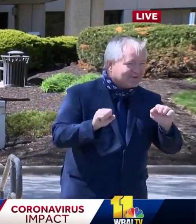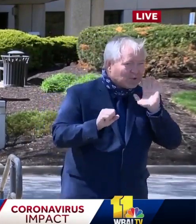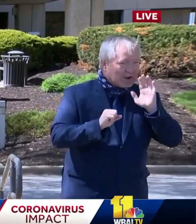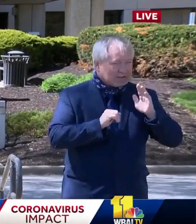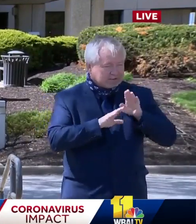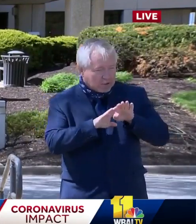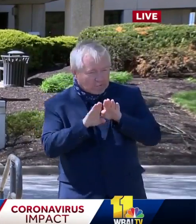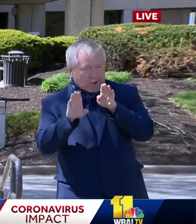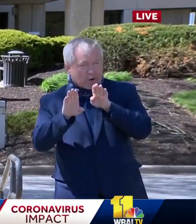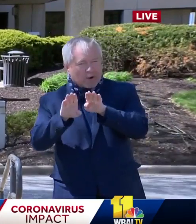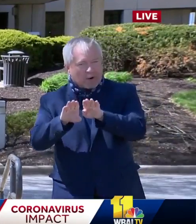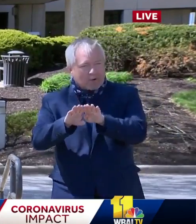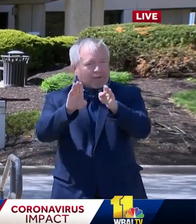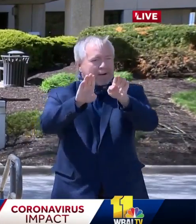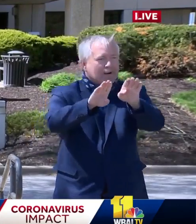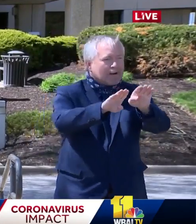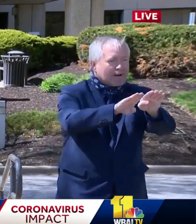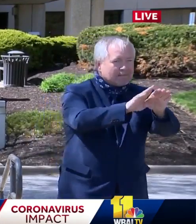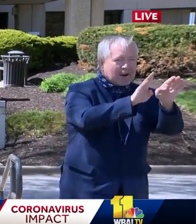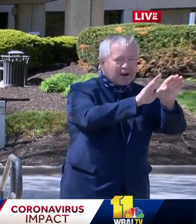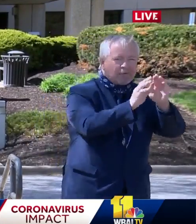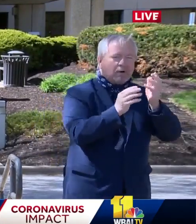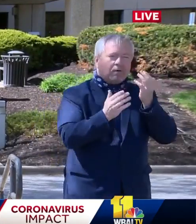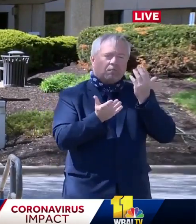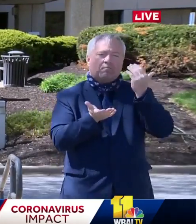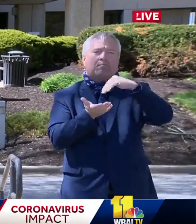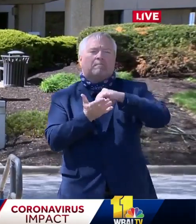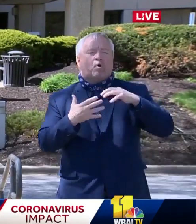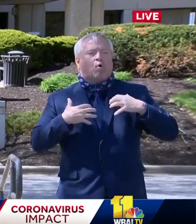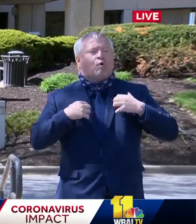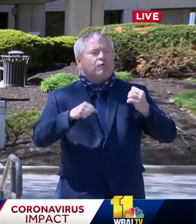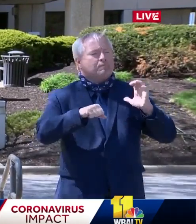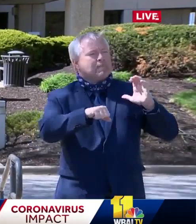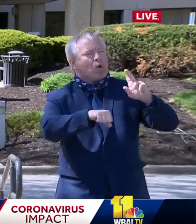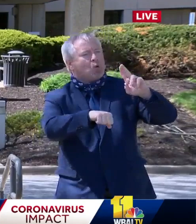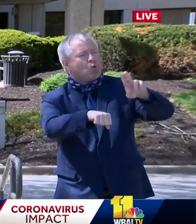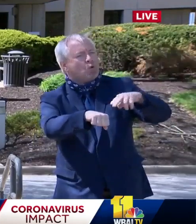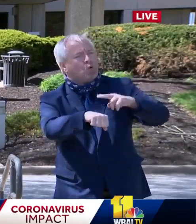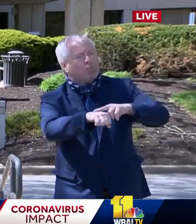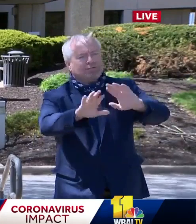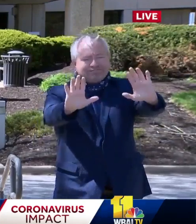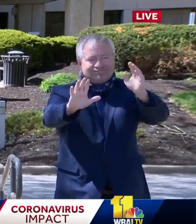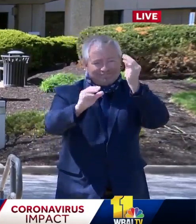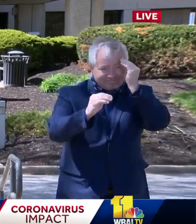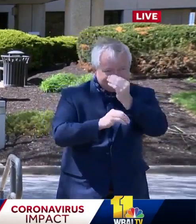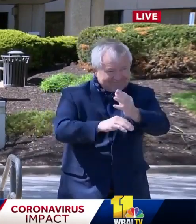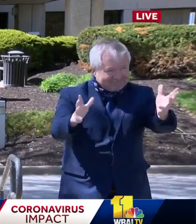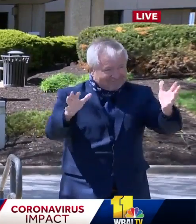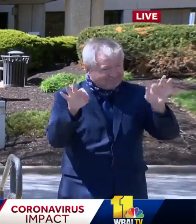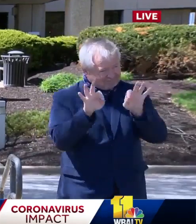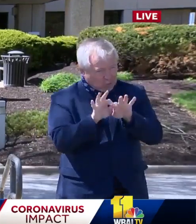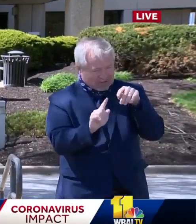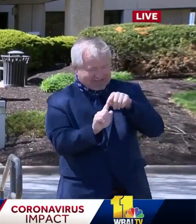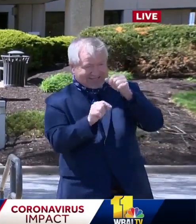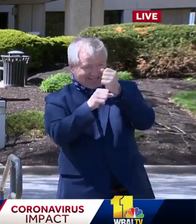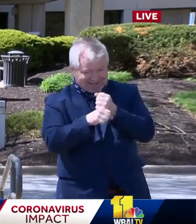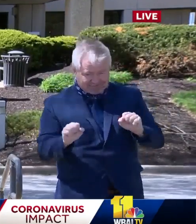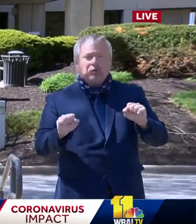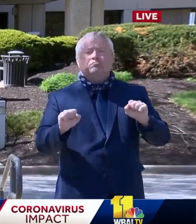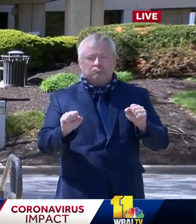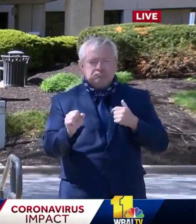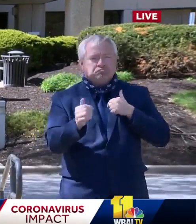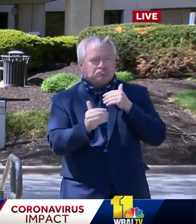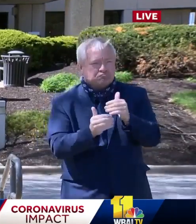to rebuild, and to recover just as soon as it is safe for us to do so. This recovery